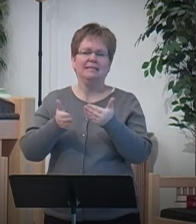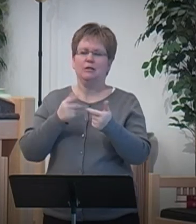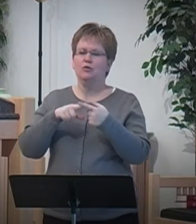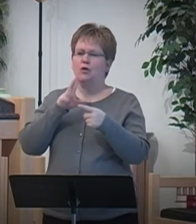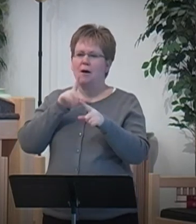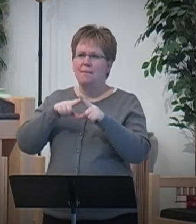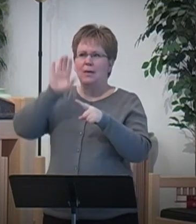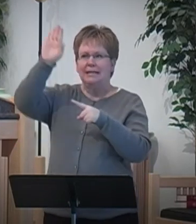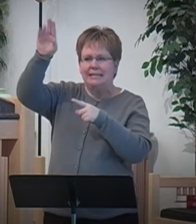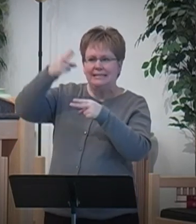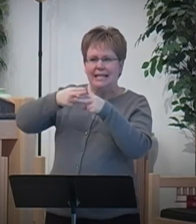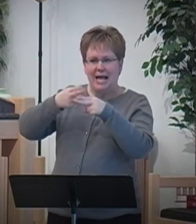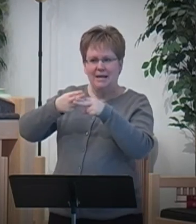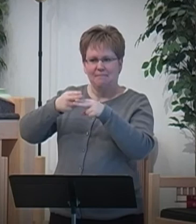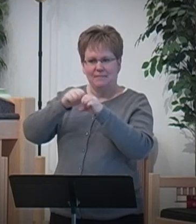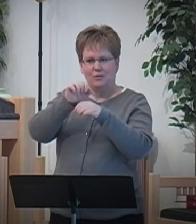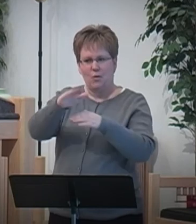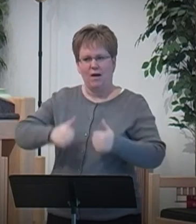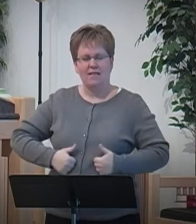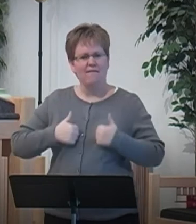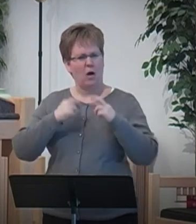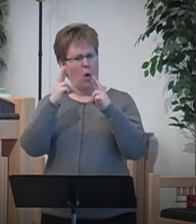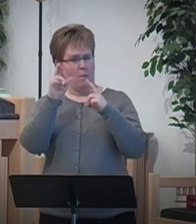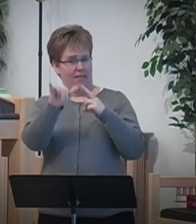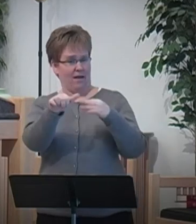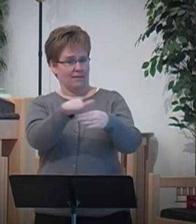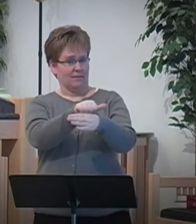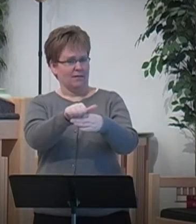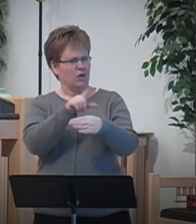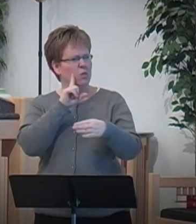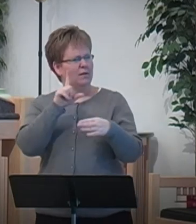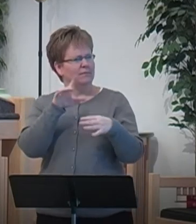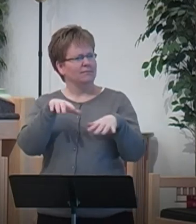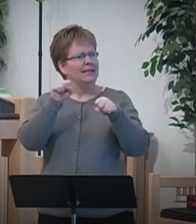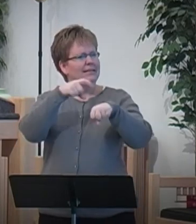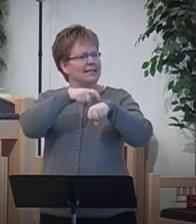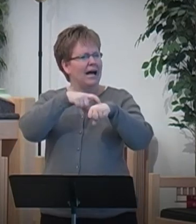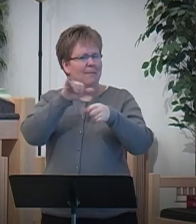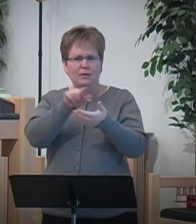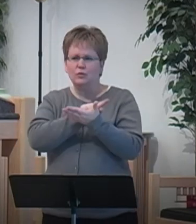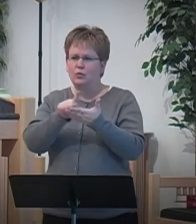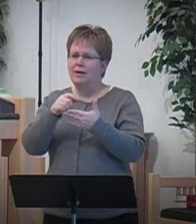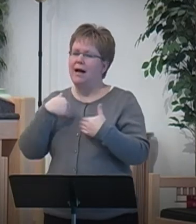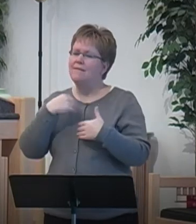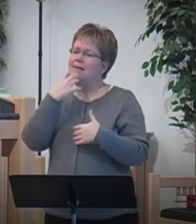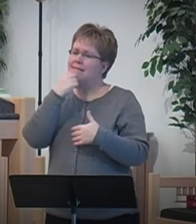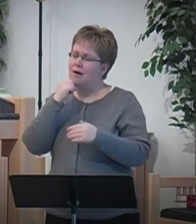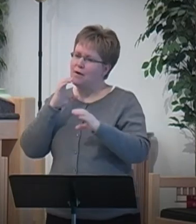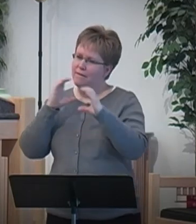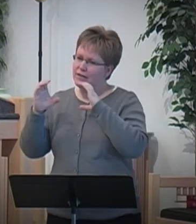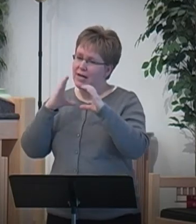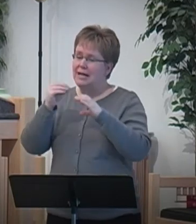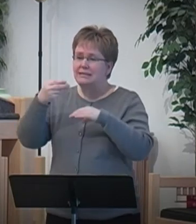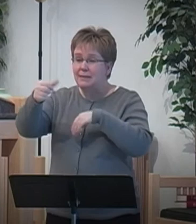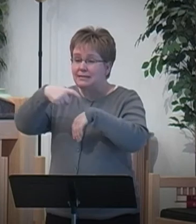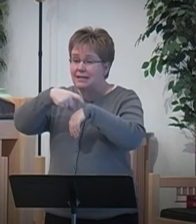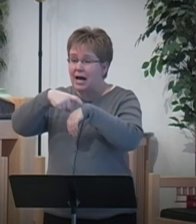God in our lives. I hope that this week you'll take time to practice having caring conversations, and that you'll also spend some time observing people